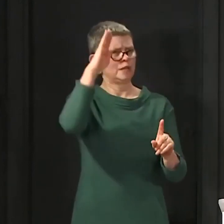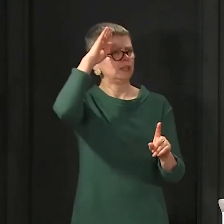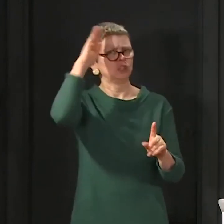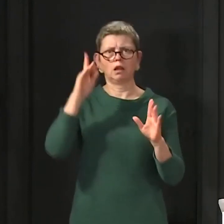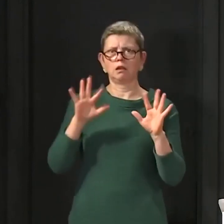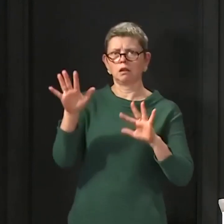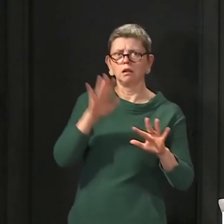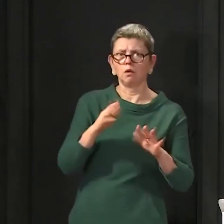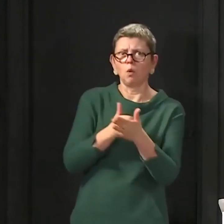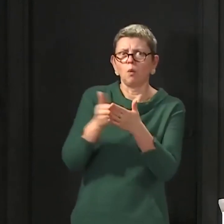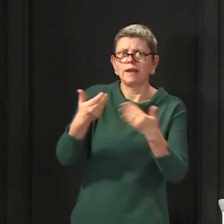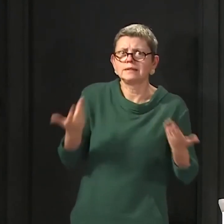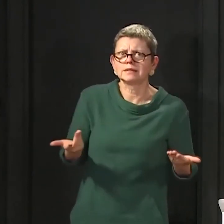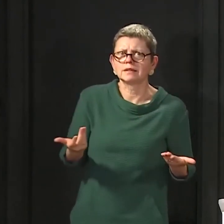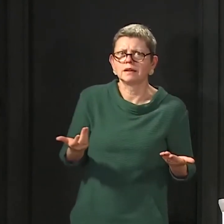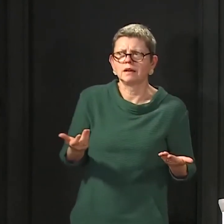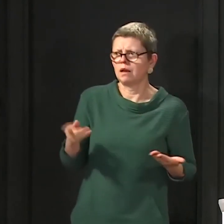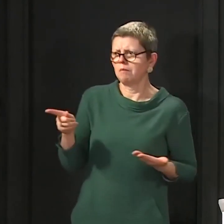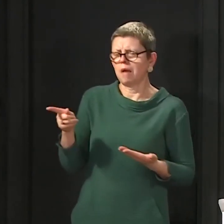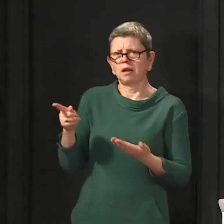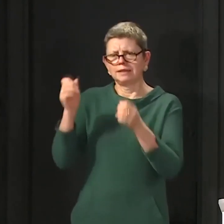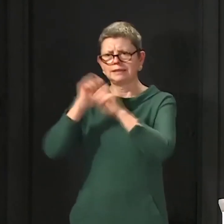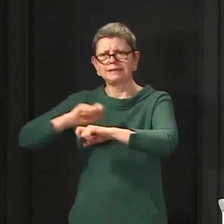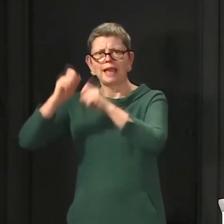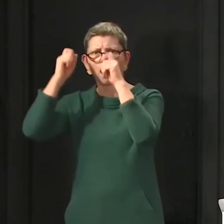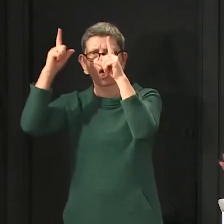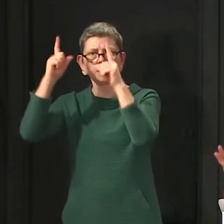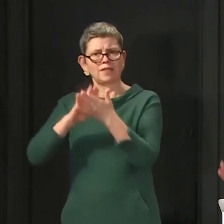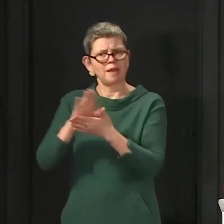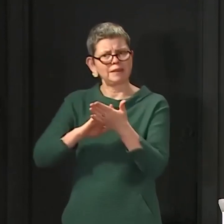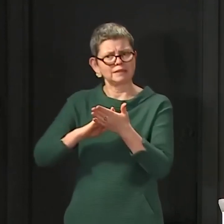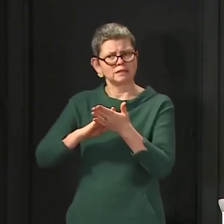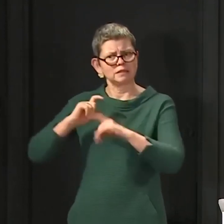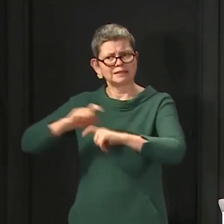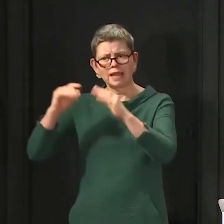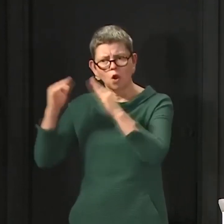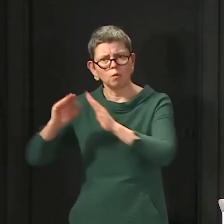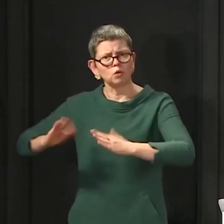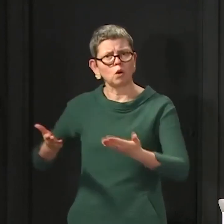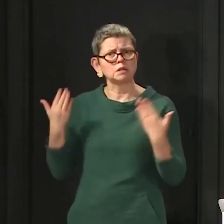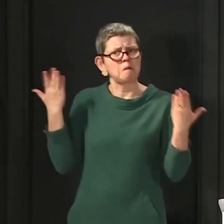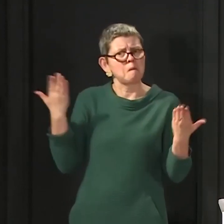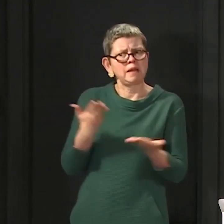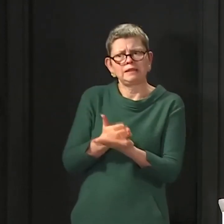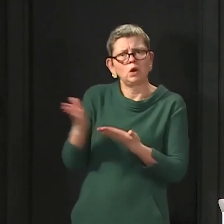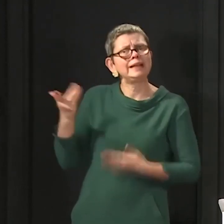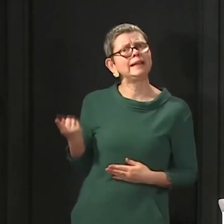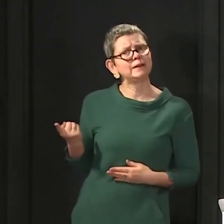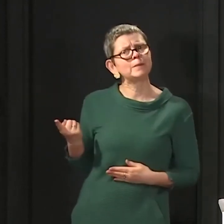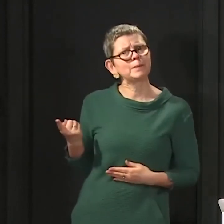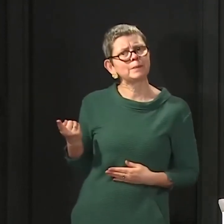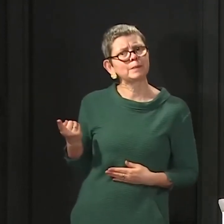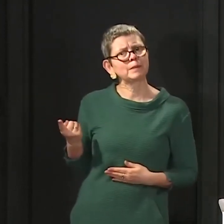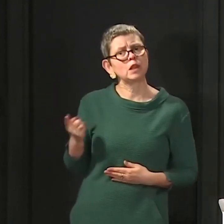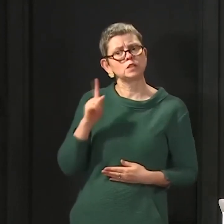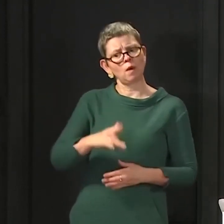alert, and you say to me, but does that mean I stay at home or not? I can't give you a straight answer to that. And therefore, I